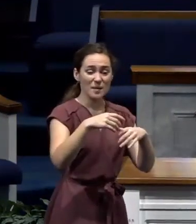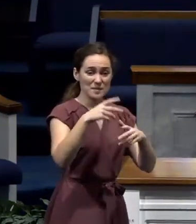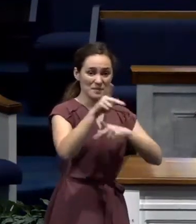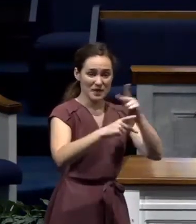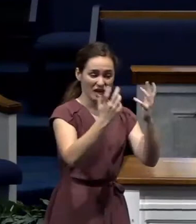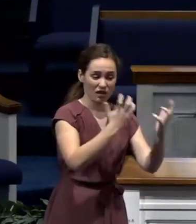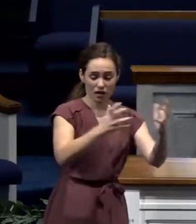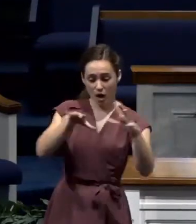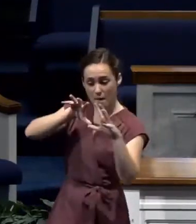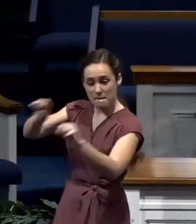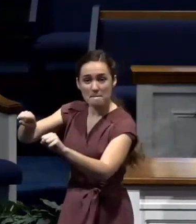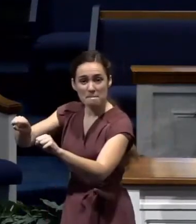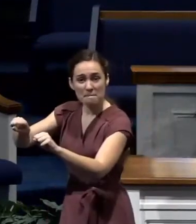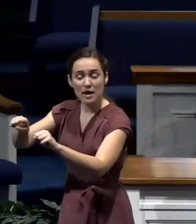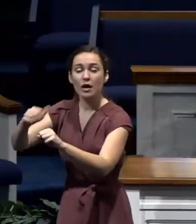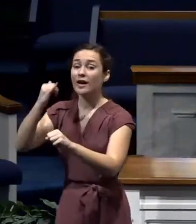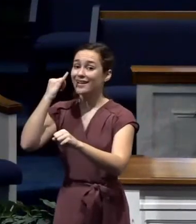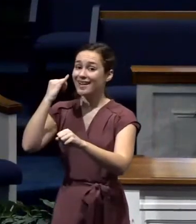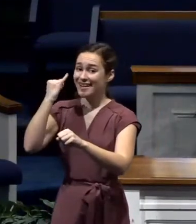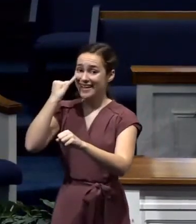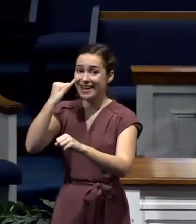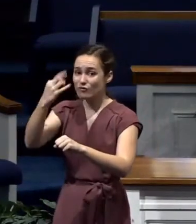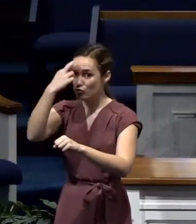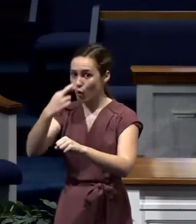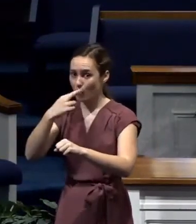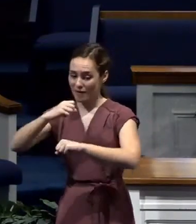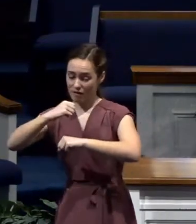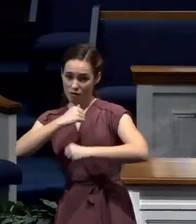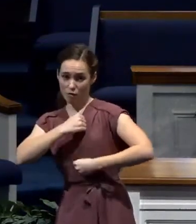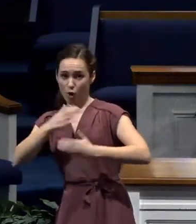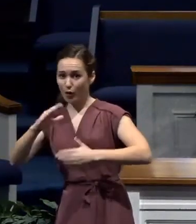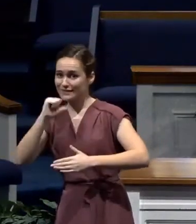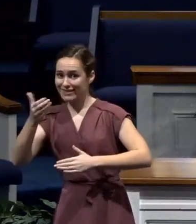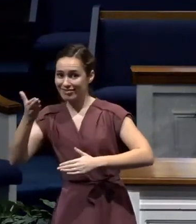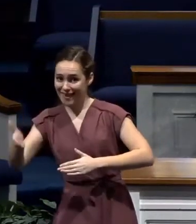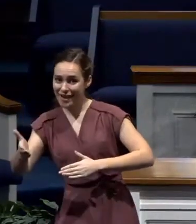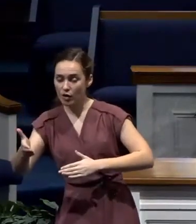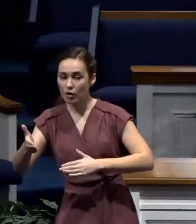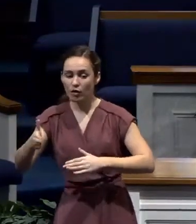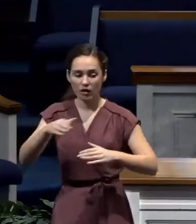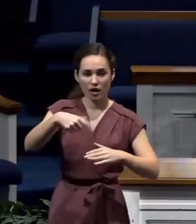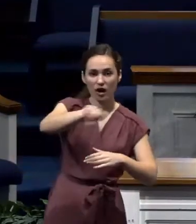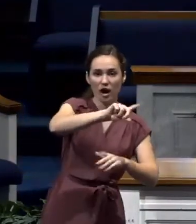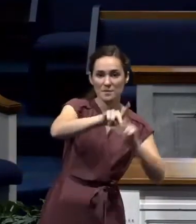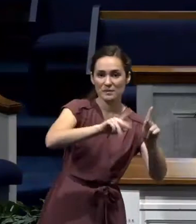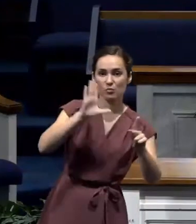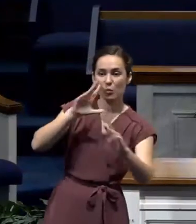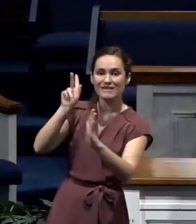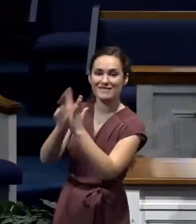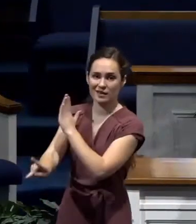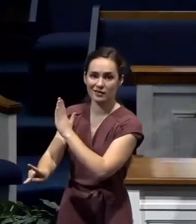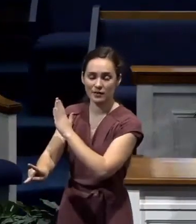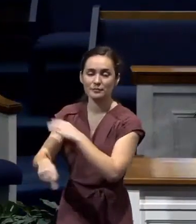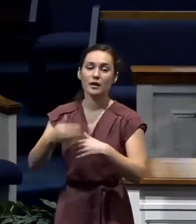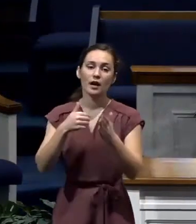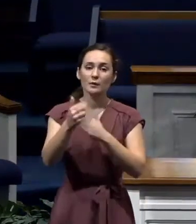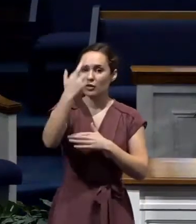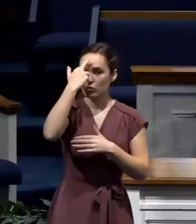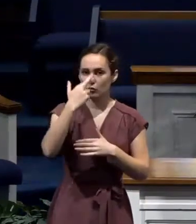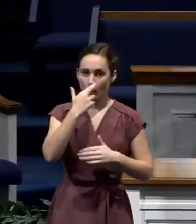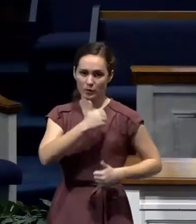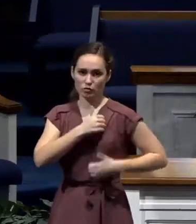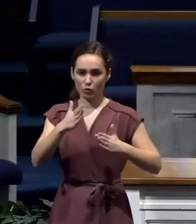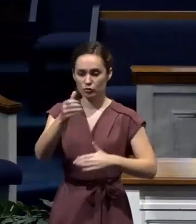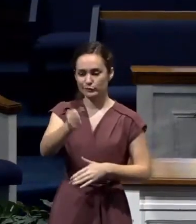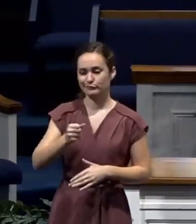killed Paul had it not been for some Roman guards that were there. And so they put Paul under protective custody. And for a time, they didn't